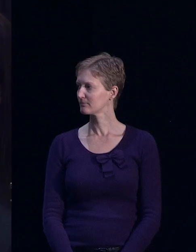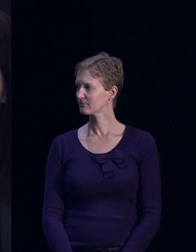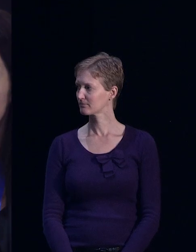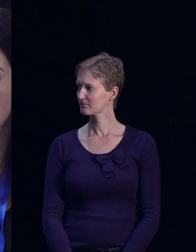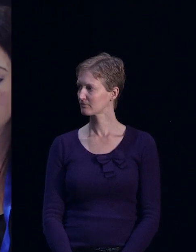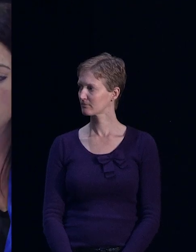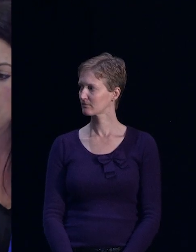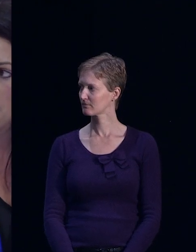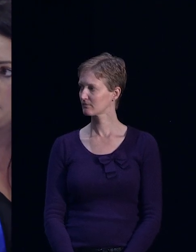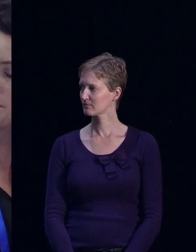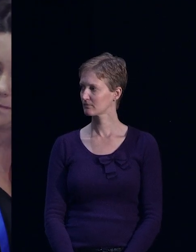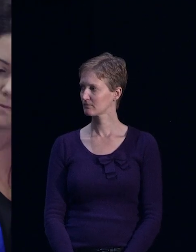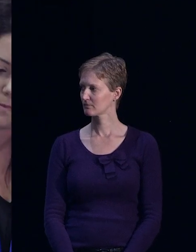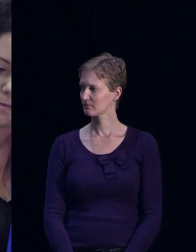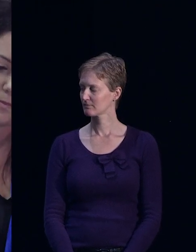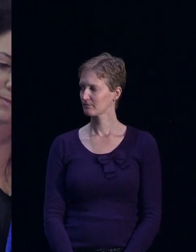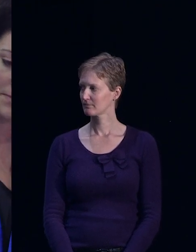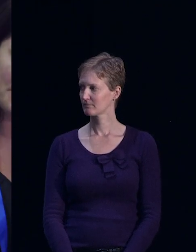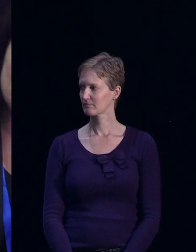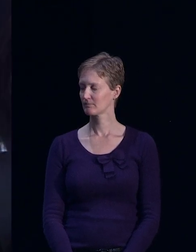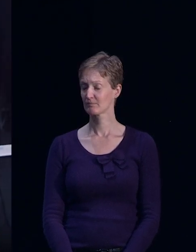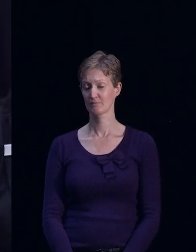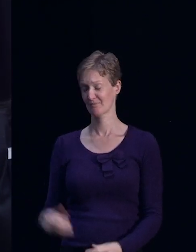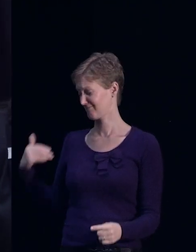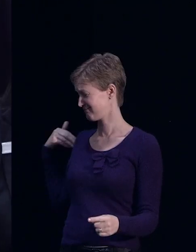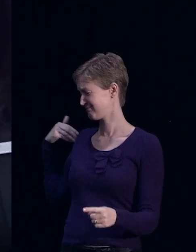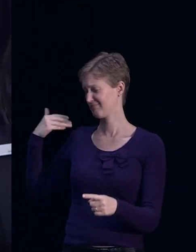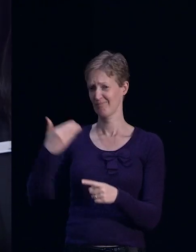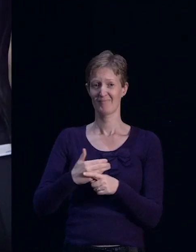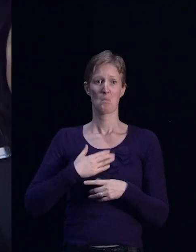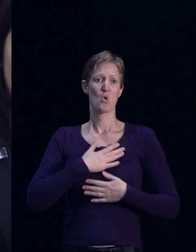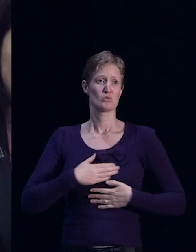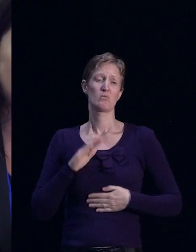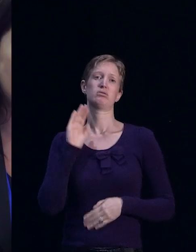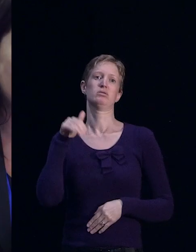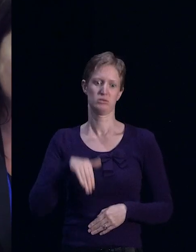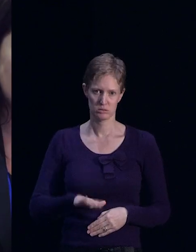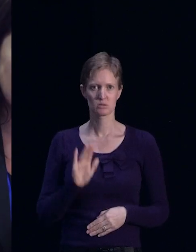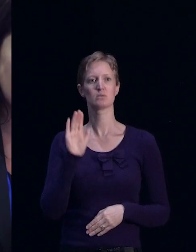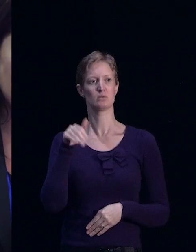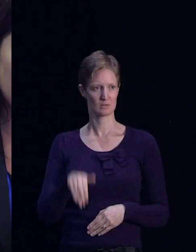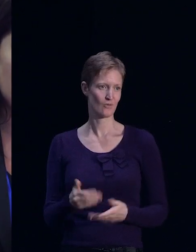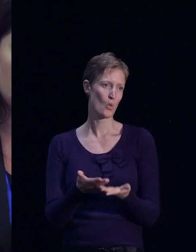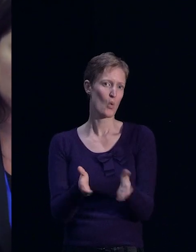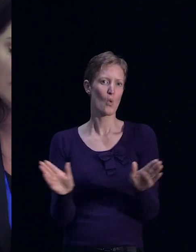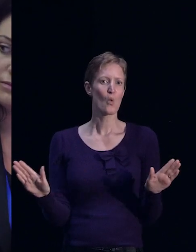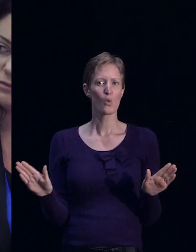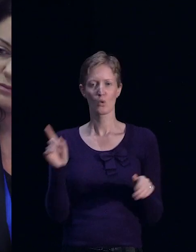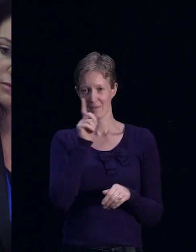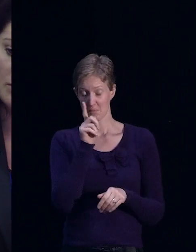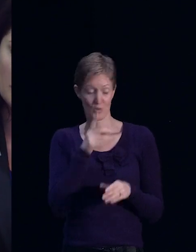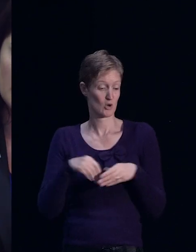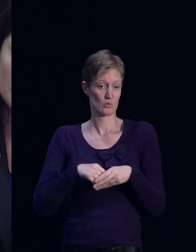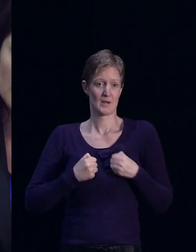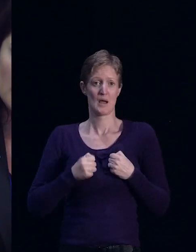Yeah, there's been a real, I guess, emotional roller coaster for everyone locally, and it includes staff.